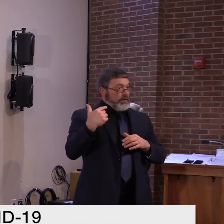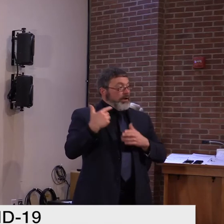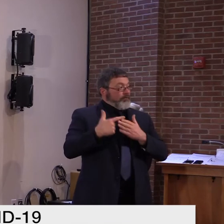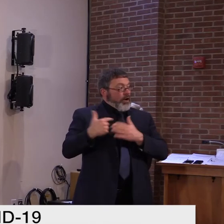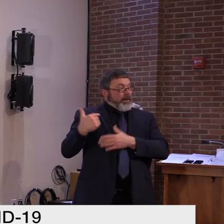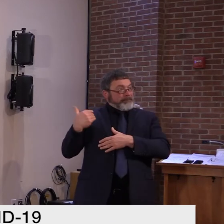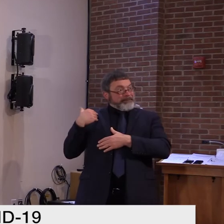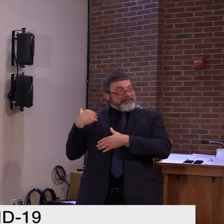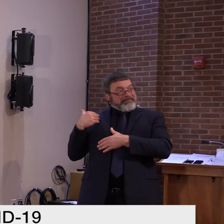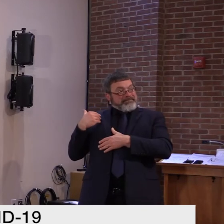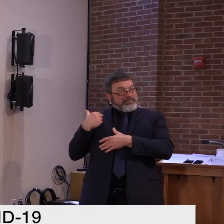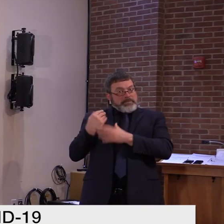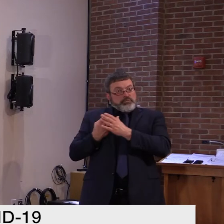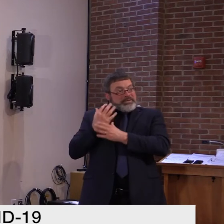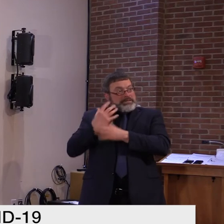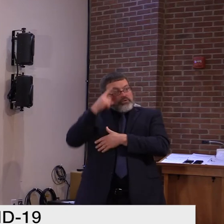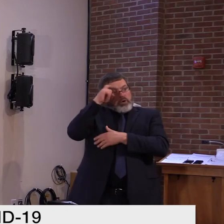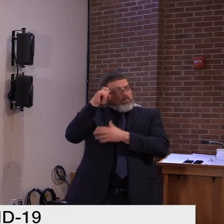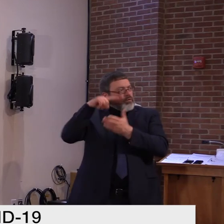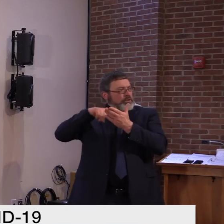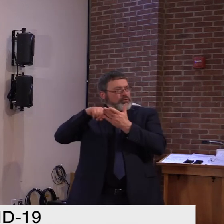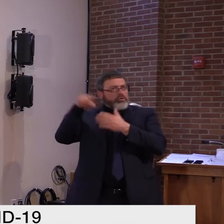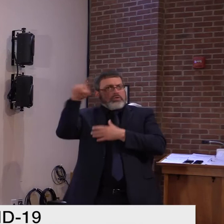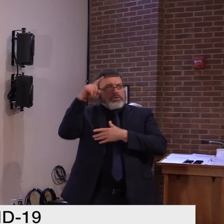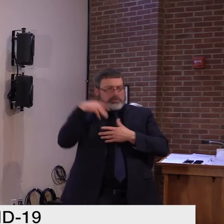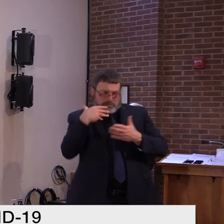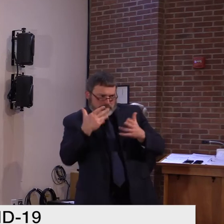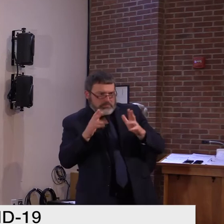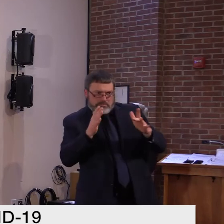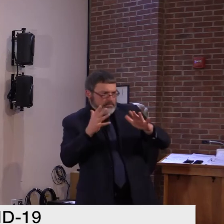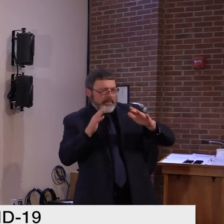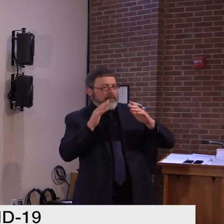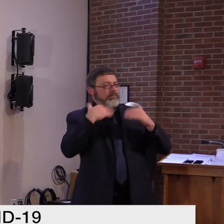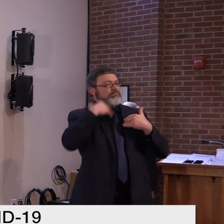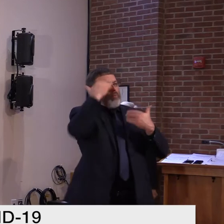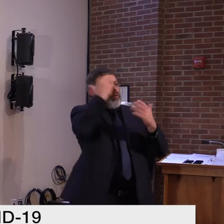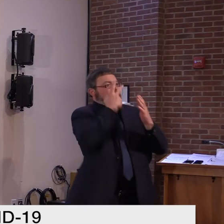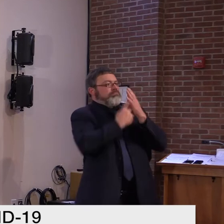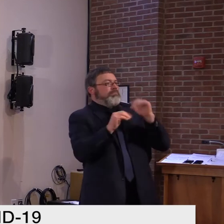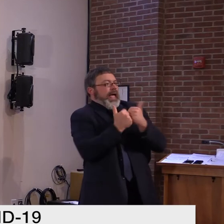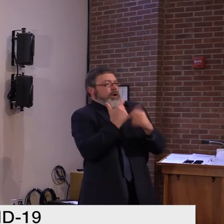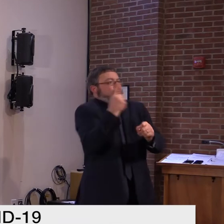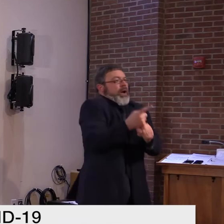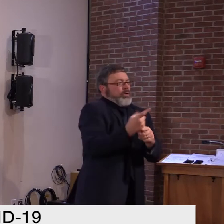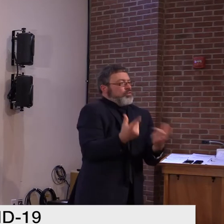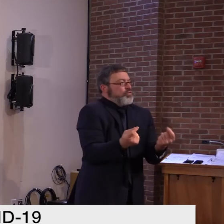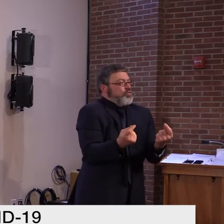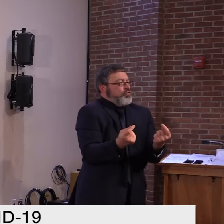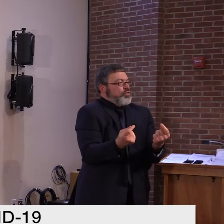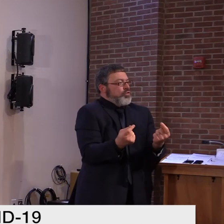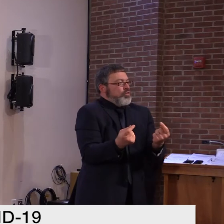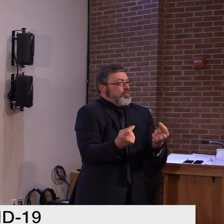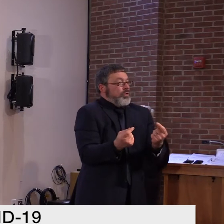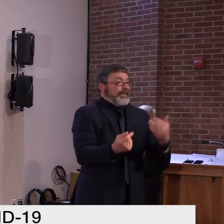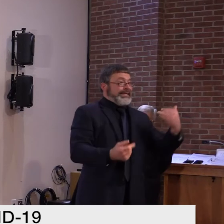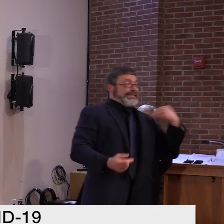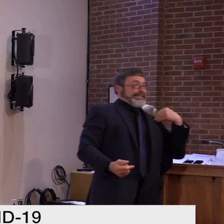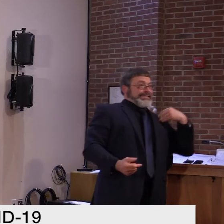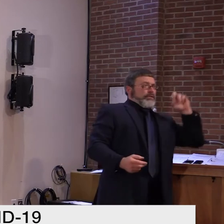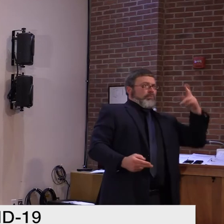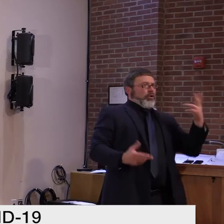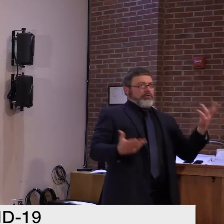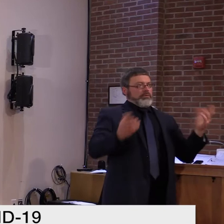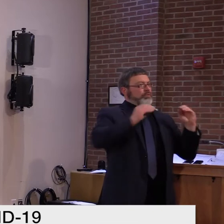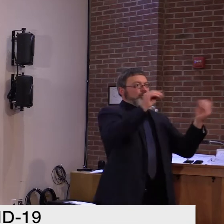for the ride. And we're not doing that because we know from early experience with this virus and that first spike exactly what